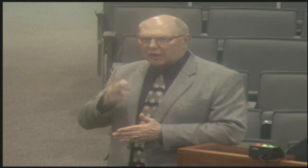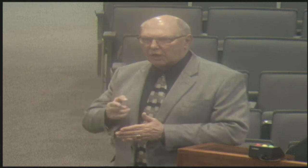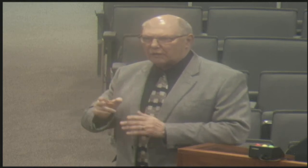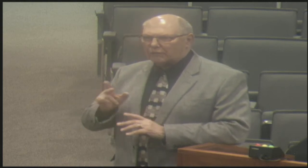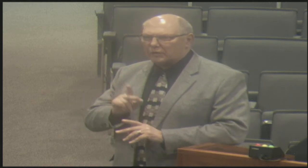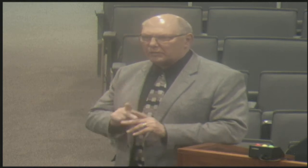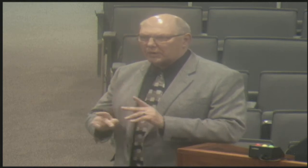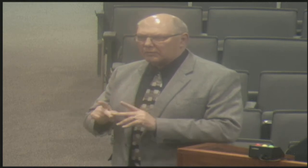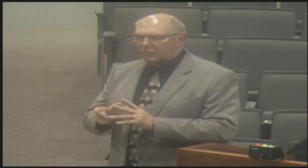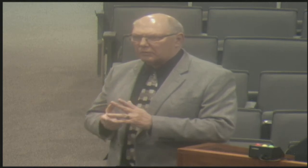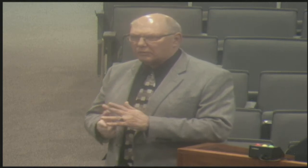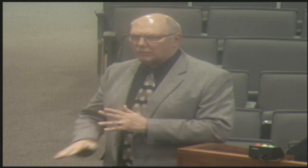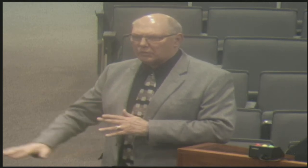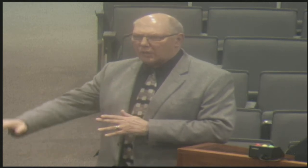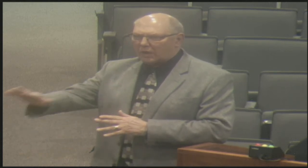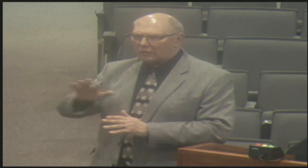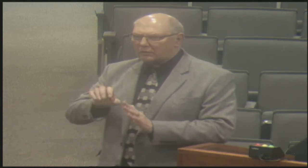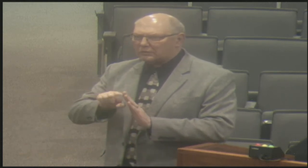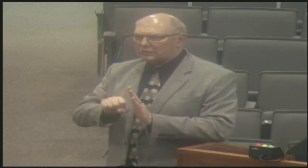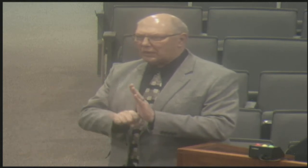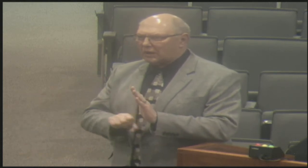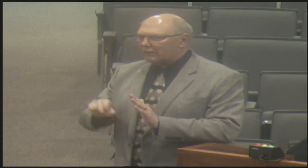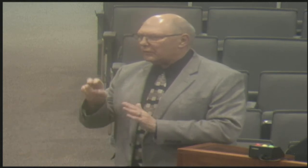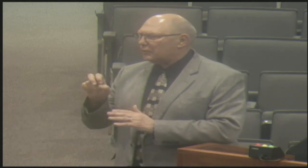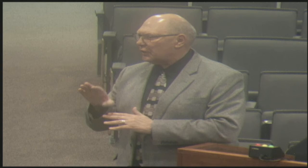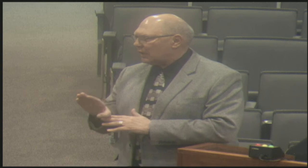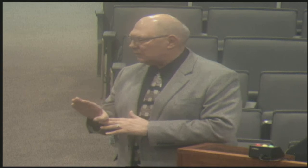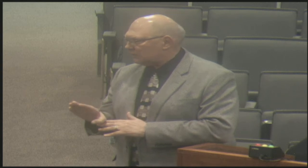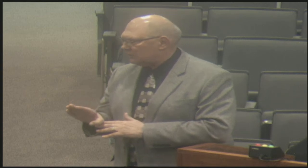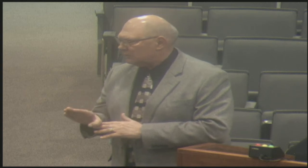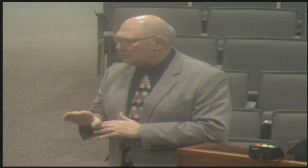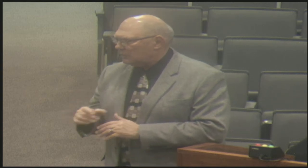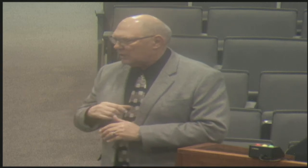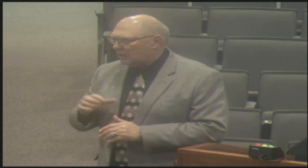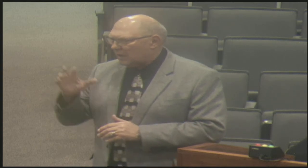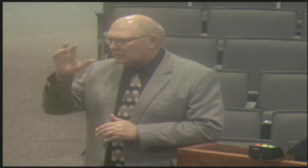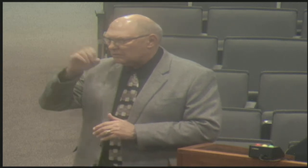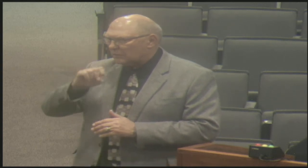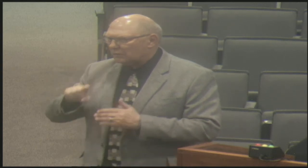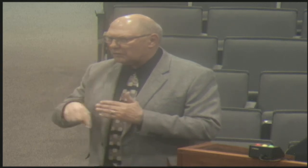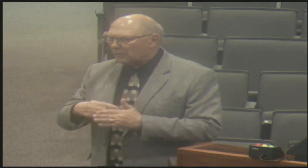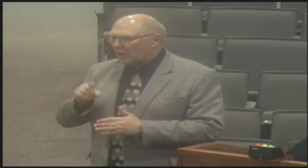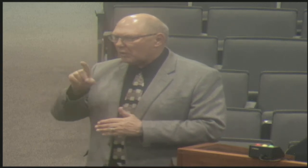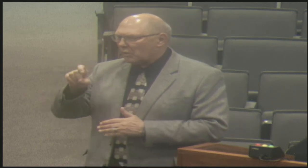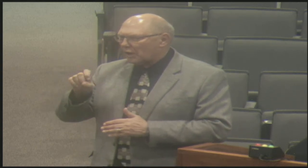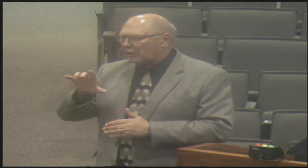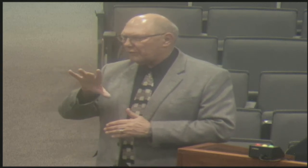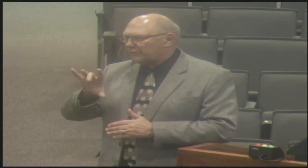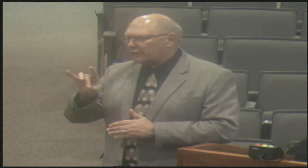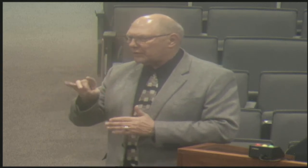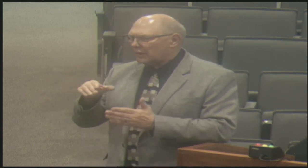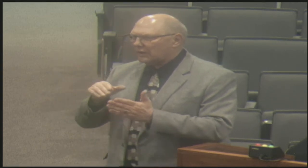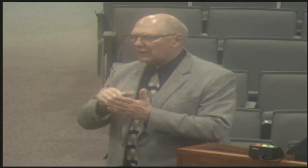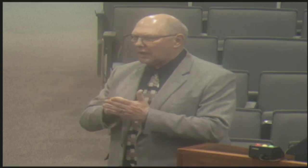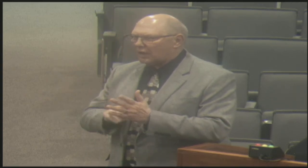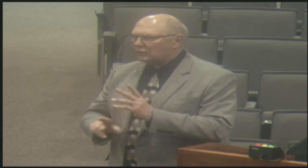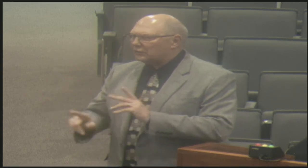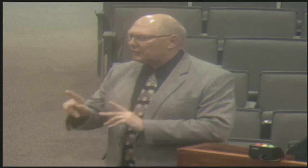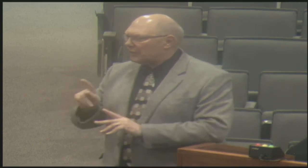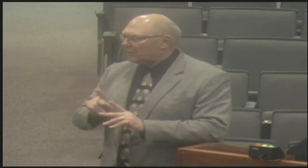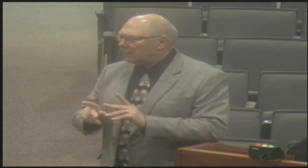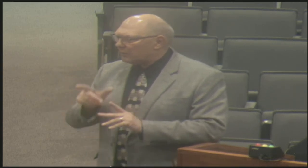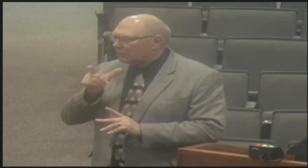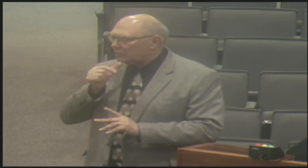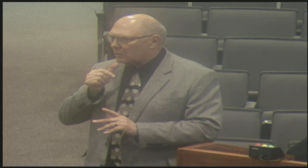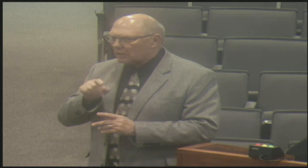we represent deaf and hard of hearing individuals throughout the entire state of Nebraska, which we at this